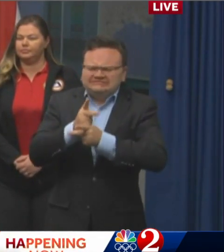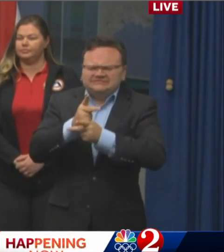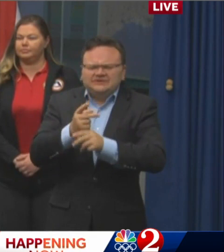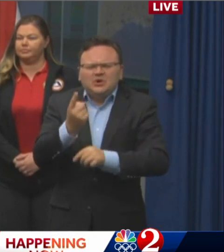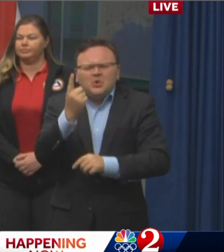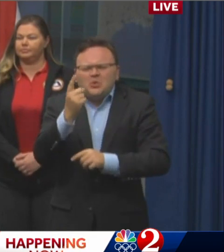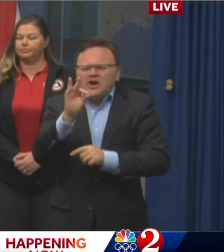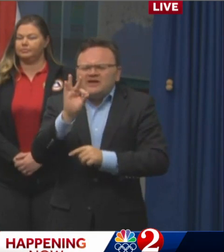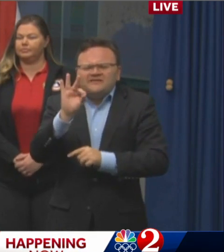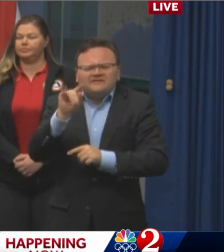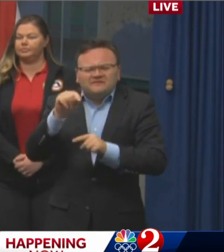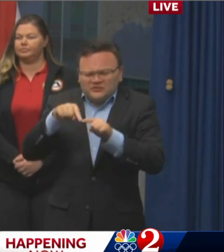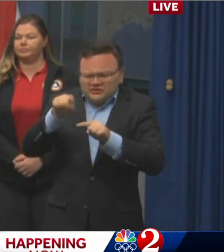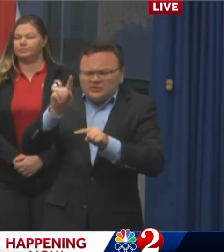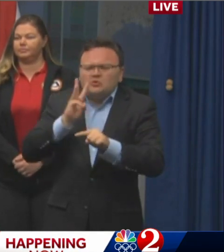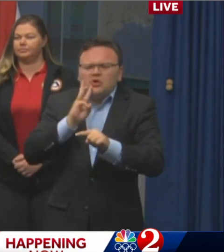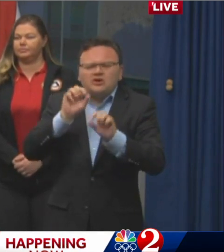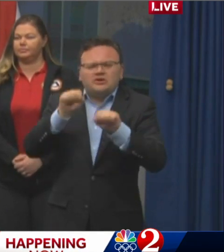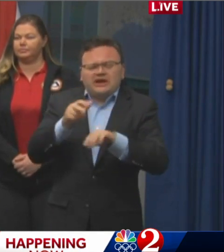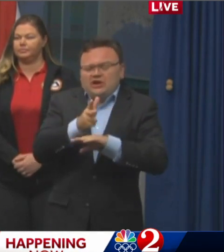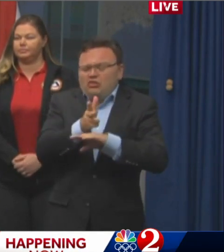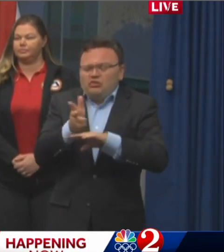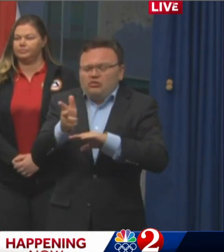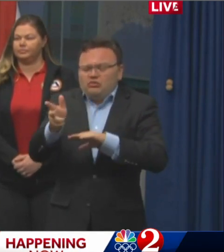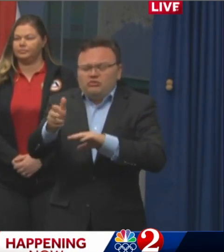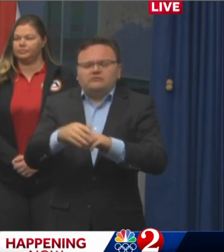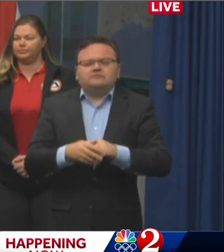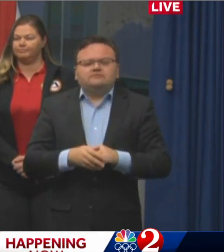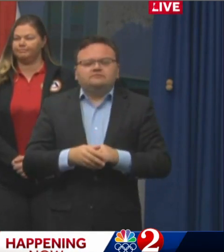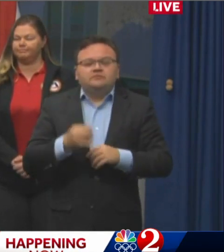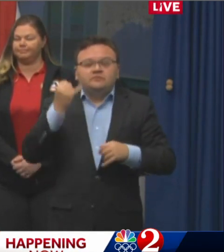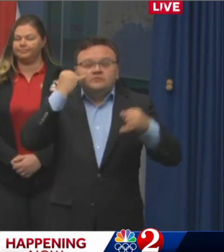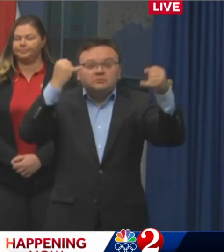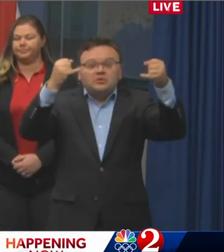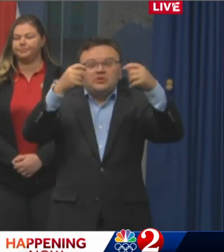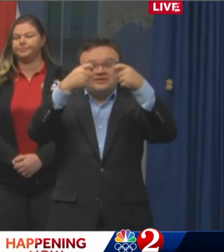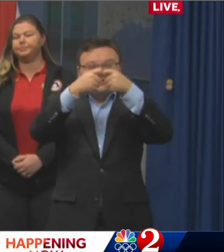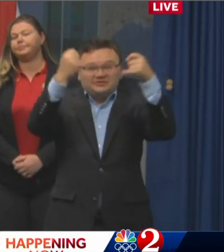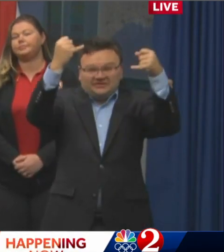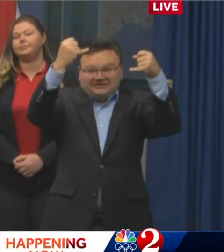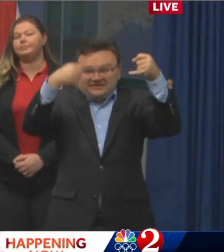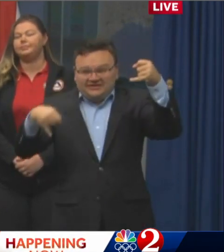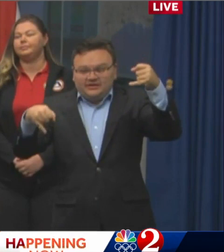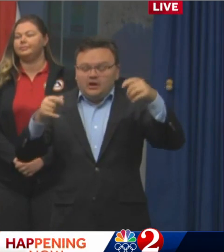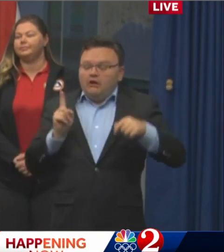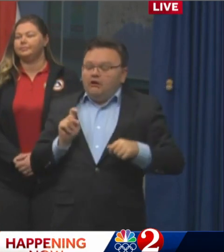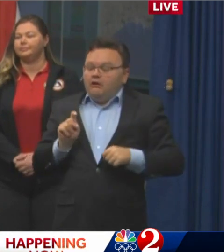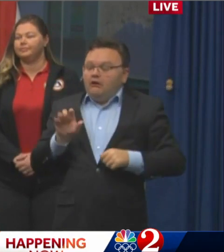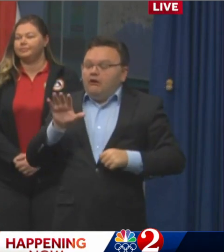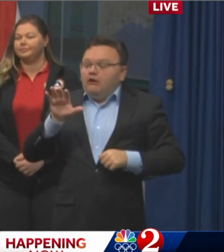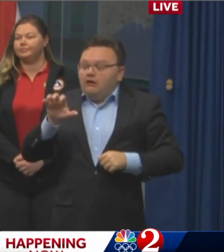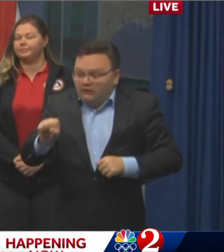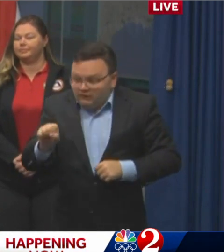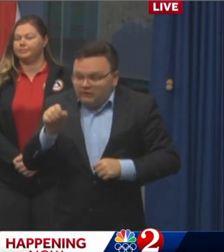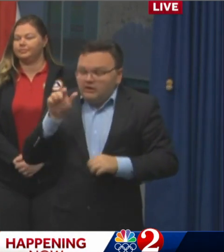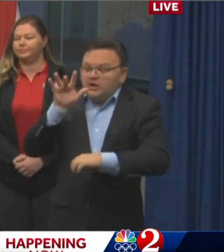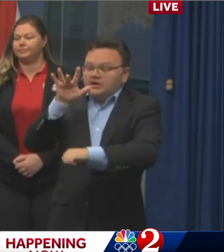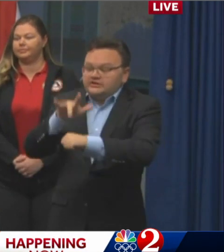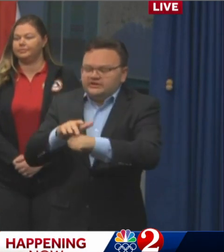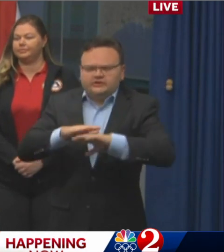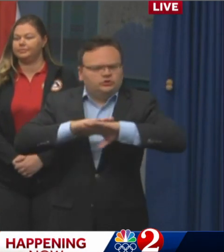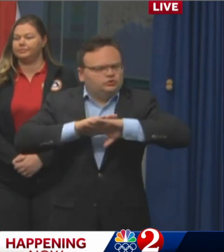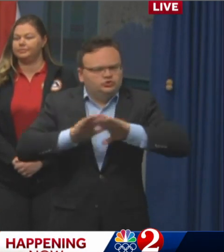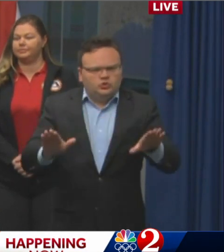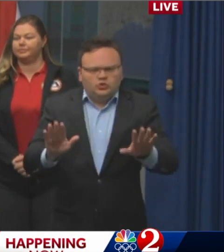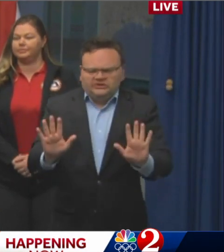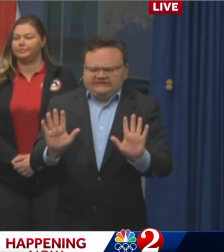or hanging power lines. Don't approach or touch the power line. Report down power lines to your electrical company as soon as you can.